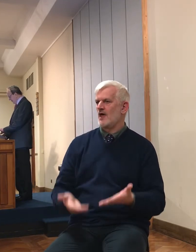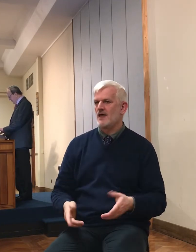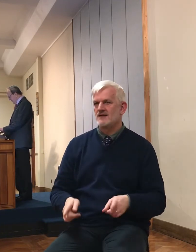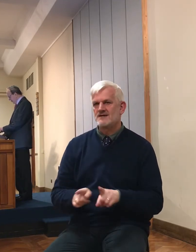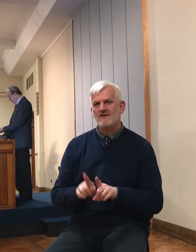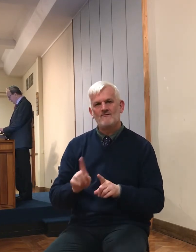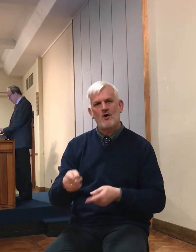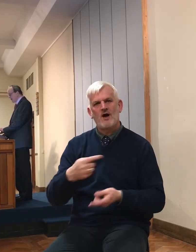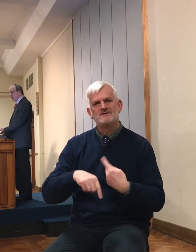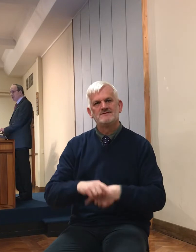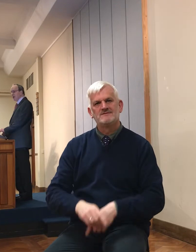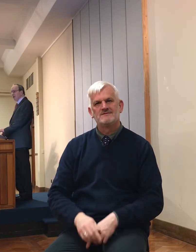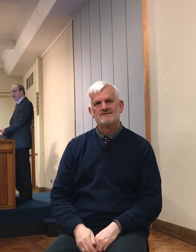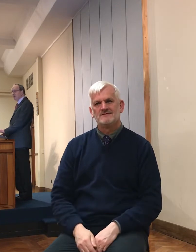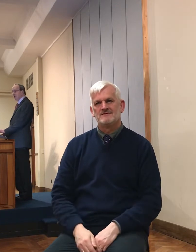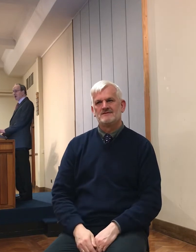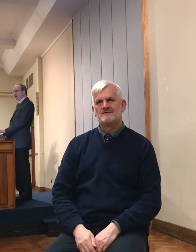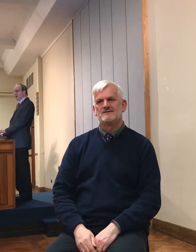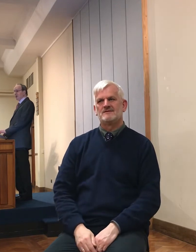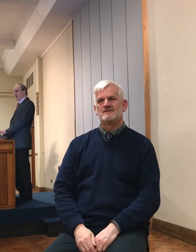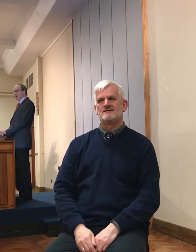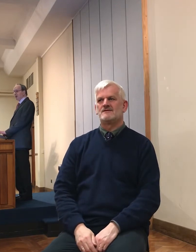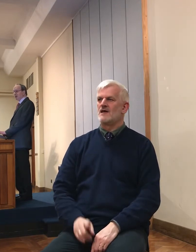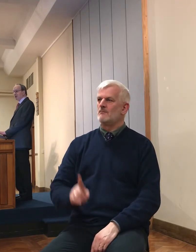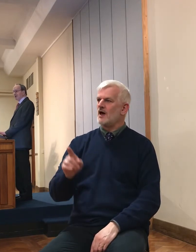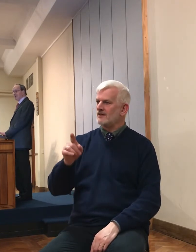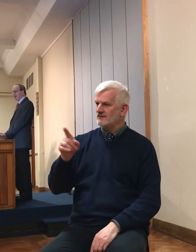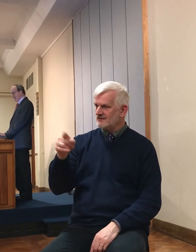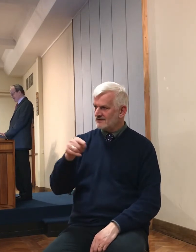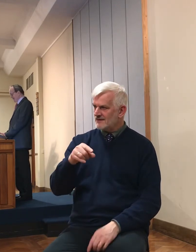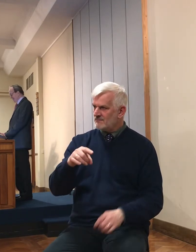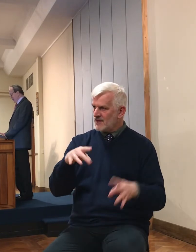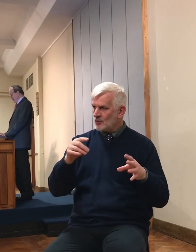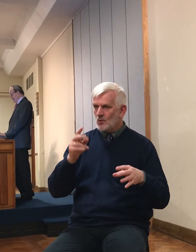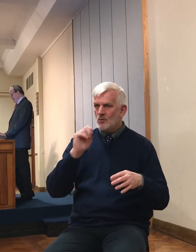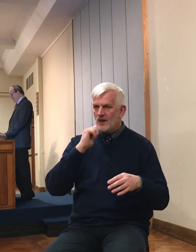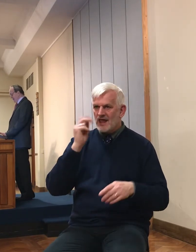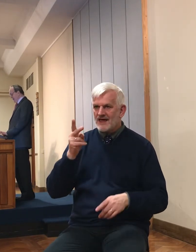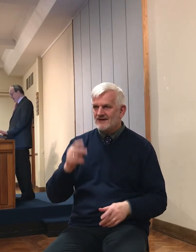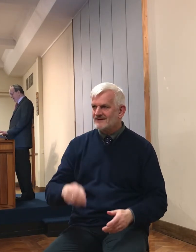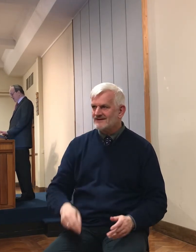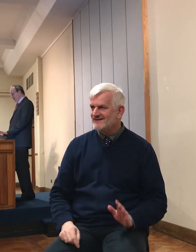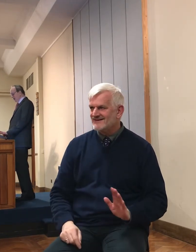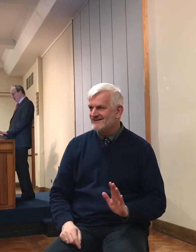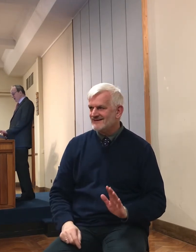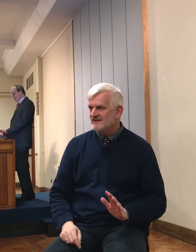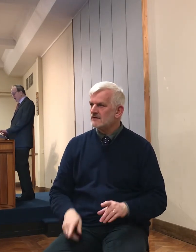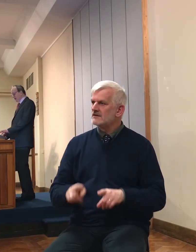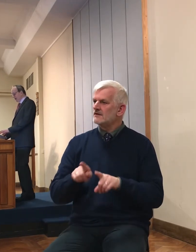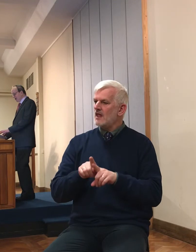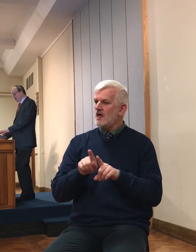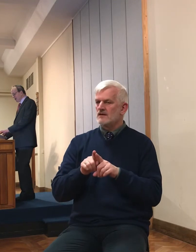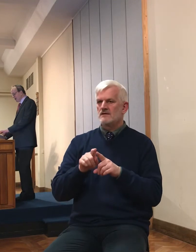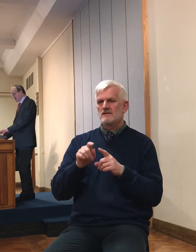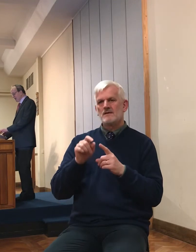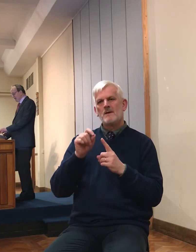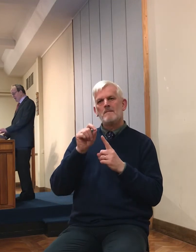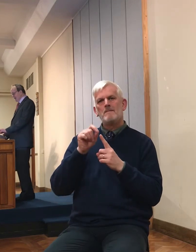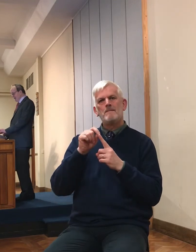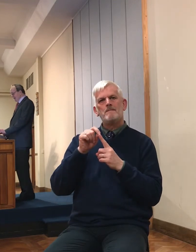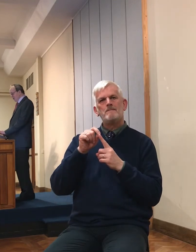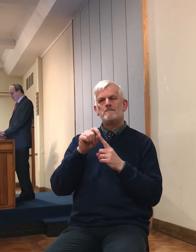But these miracles won't be repeated, it's rather like Pentecost. The miracle of Pentecost